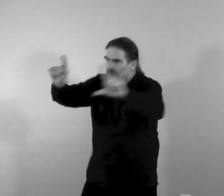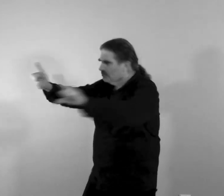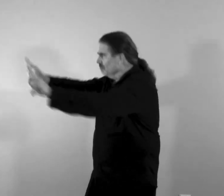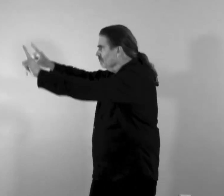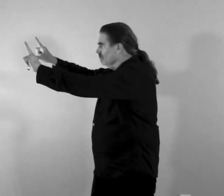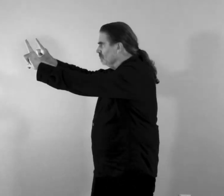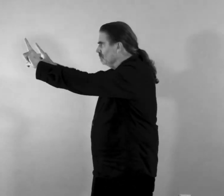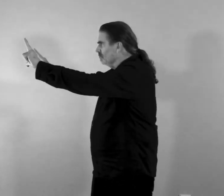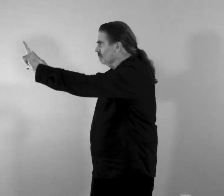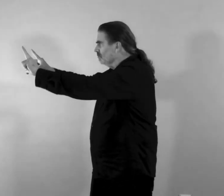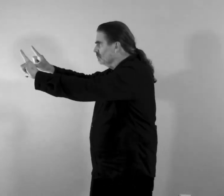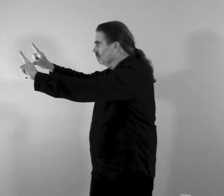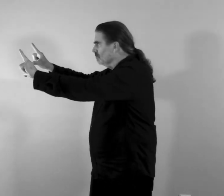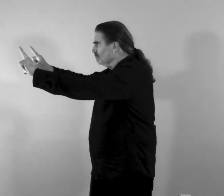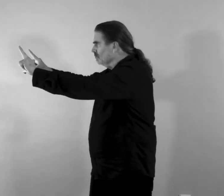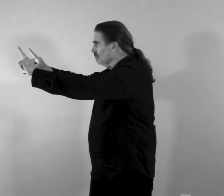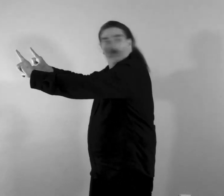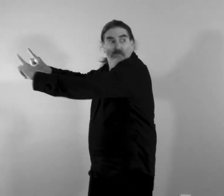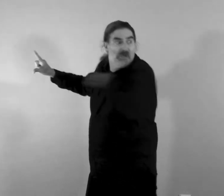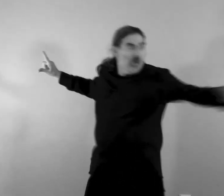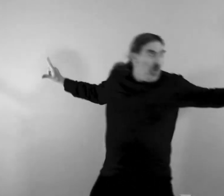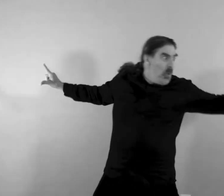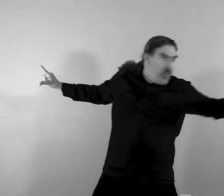and waiting for the bullet